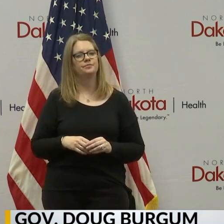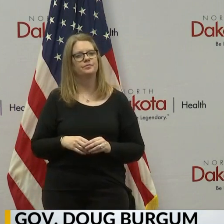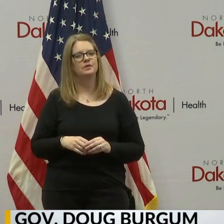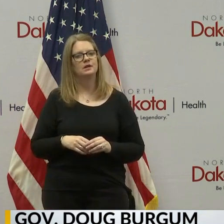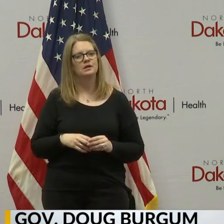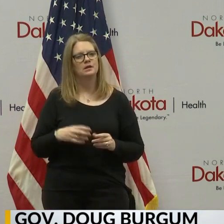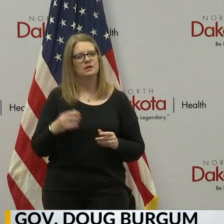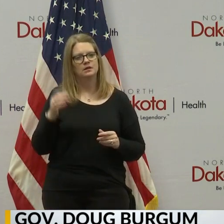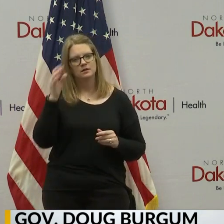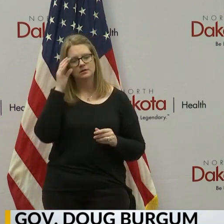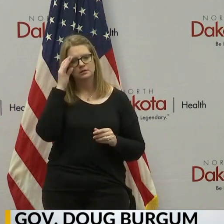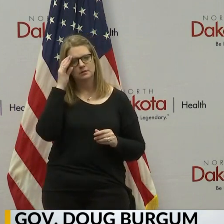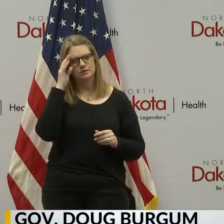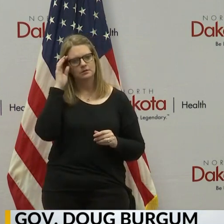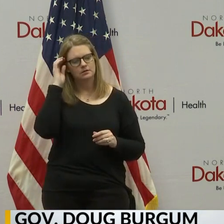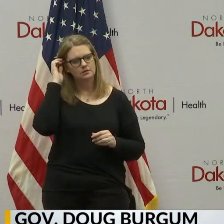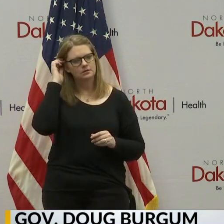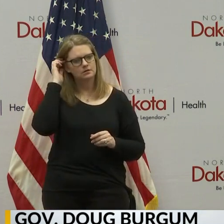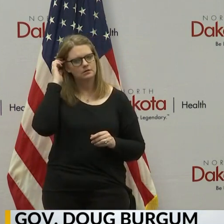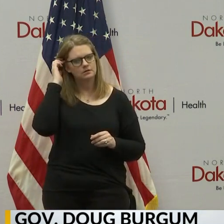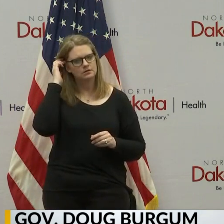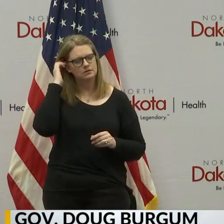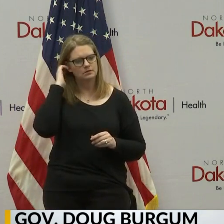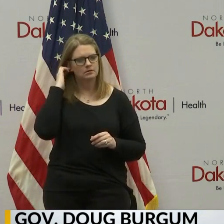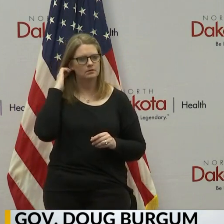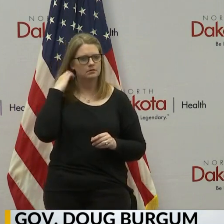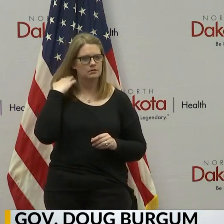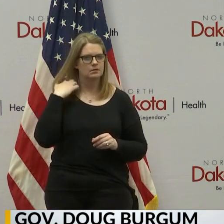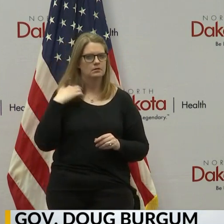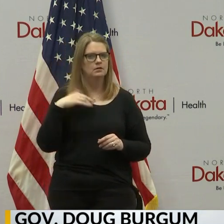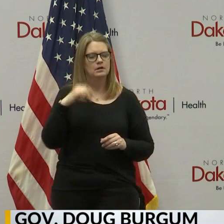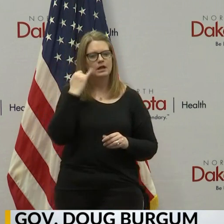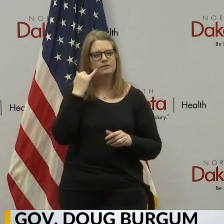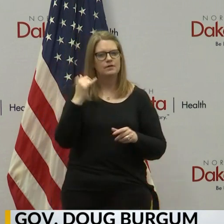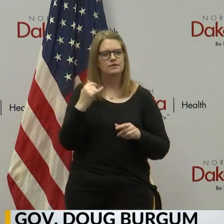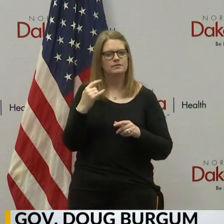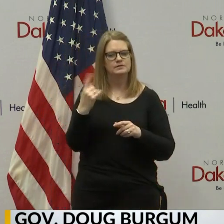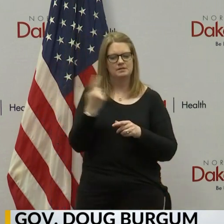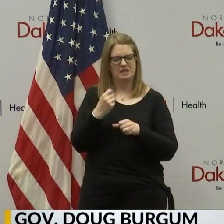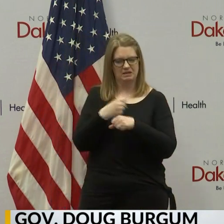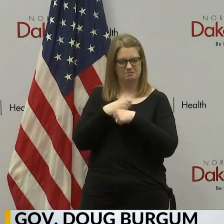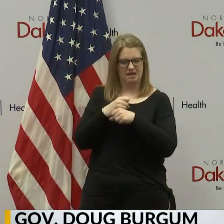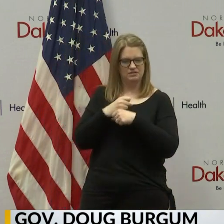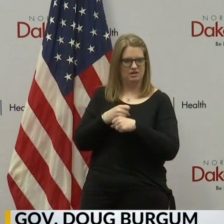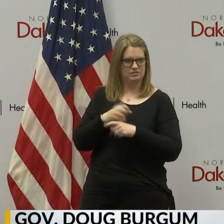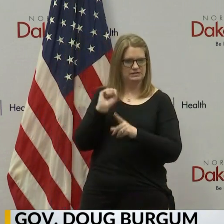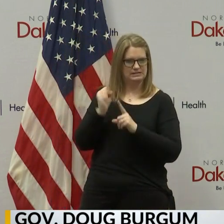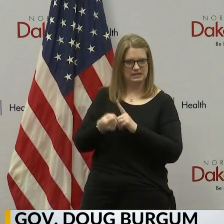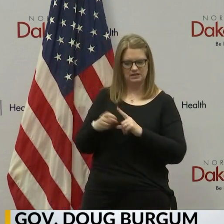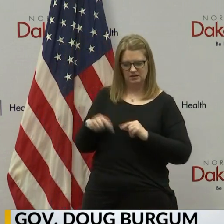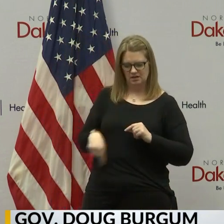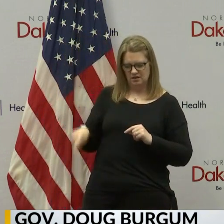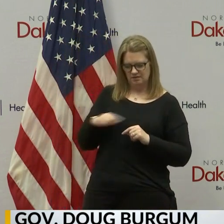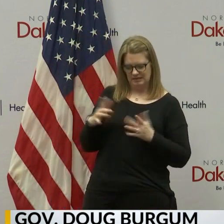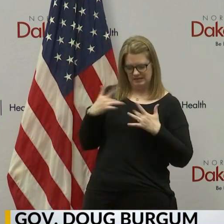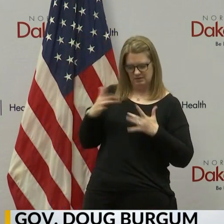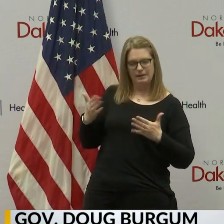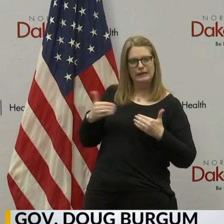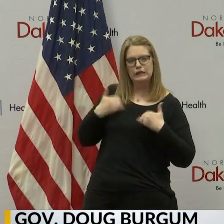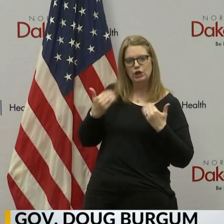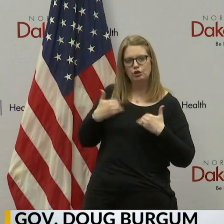a population that is generally working in a manufacturing setting, might generally be younger and healthier,